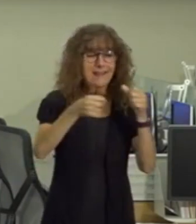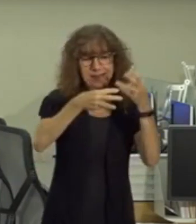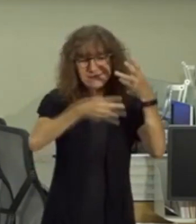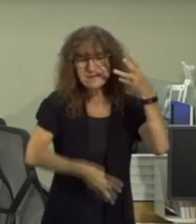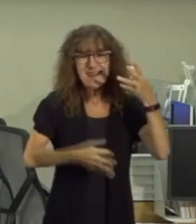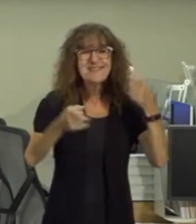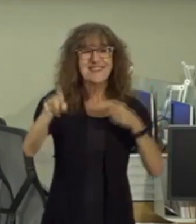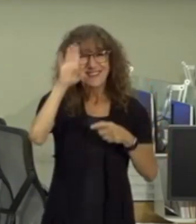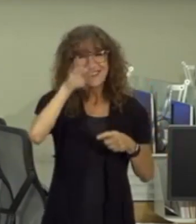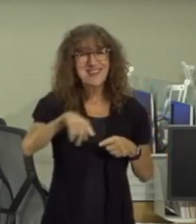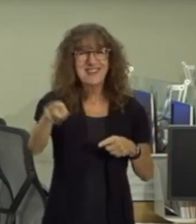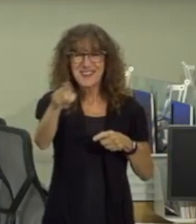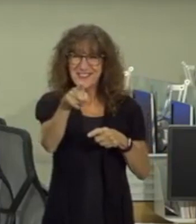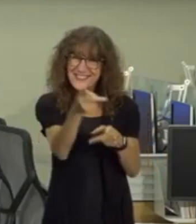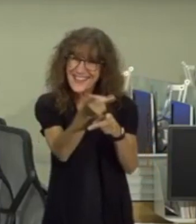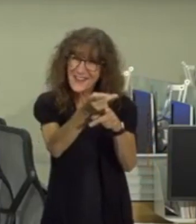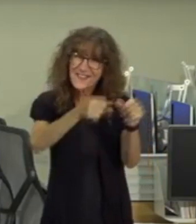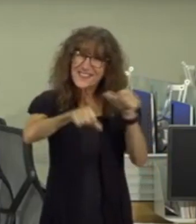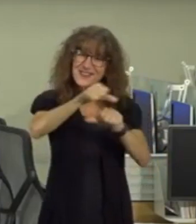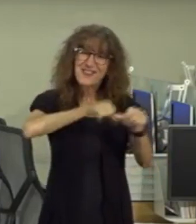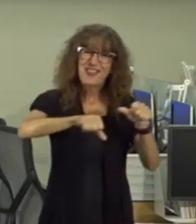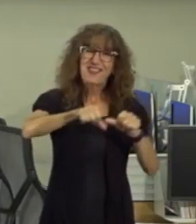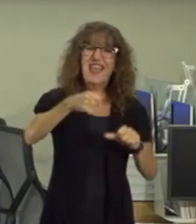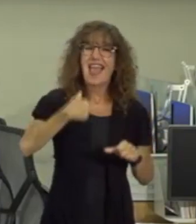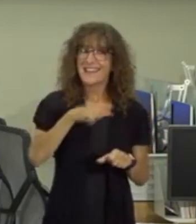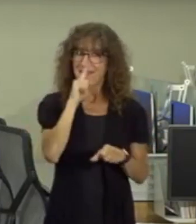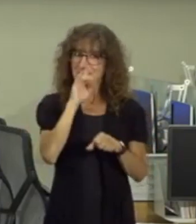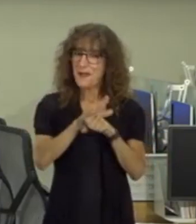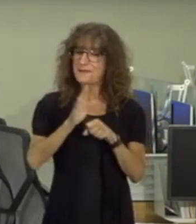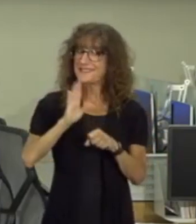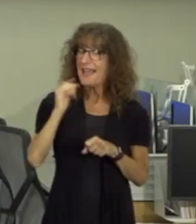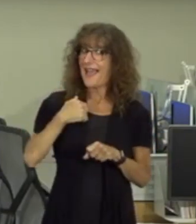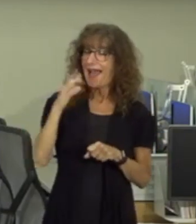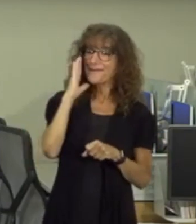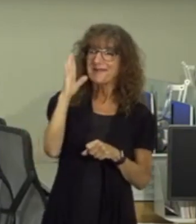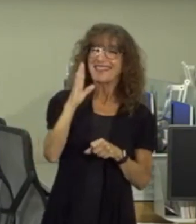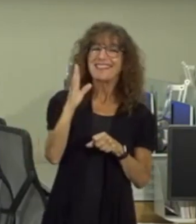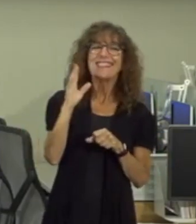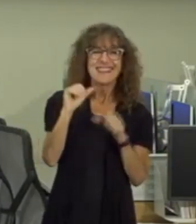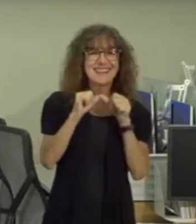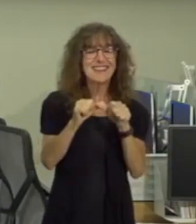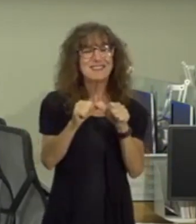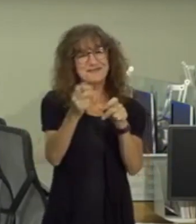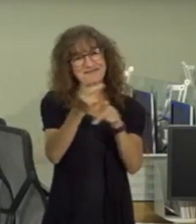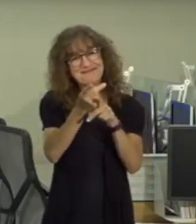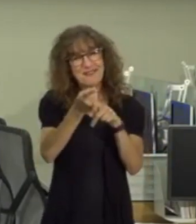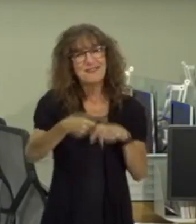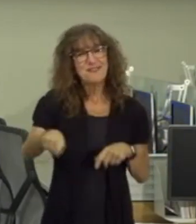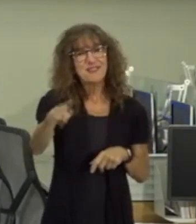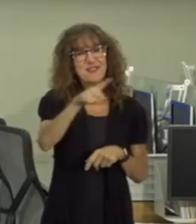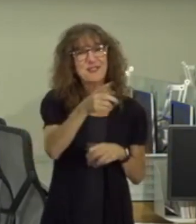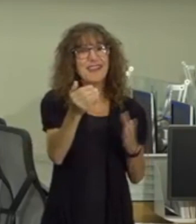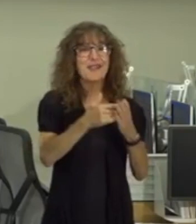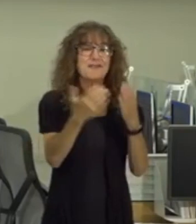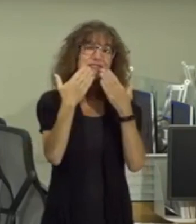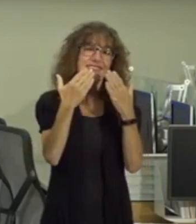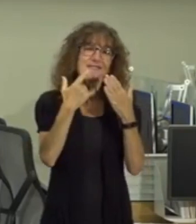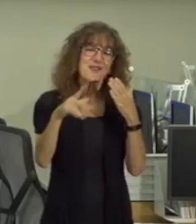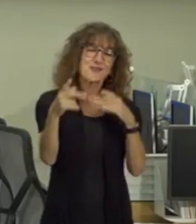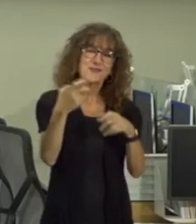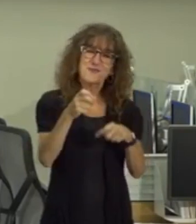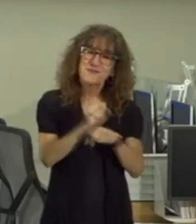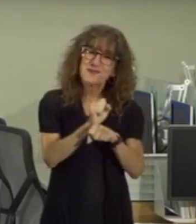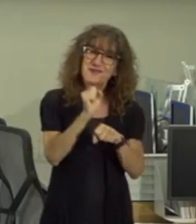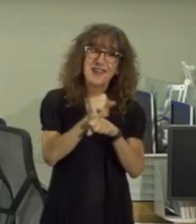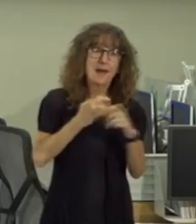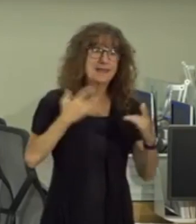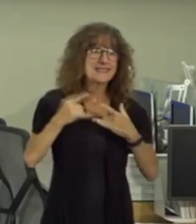i want you to know you just keep looking out for each other and i promise that i will continue to look out for you i again want to thank you for your hard work